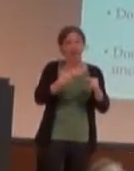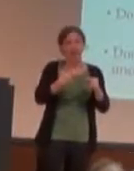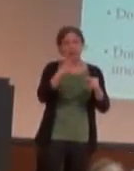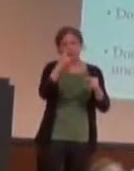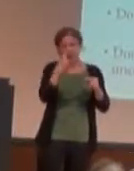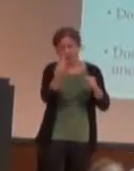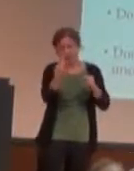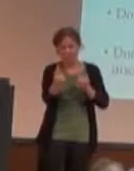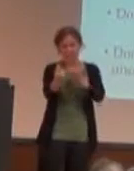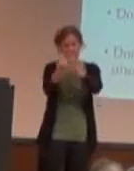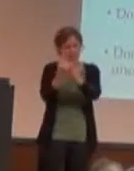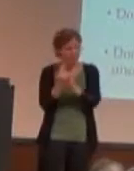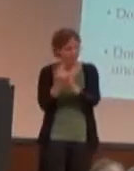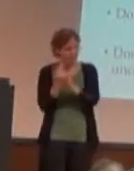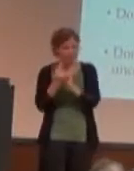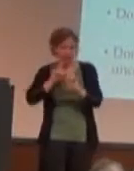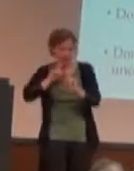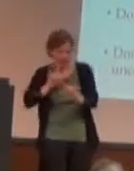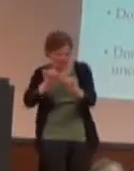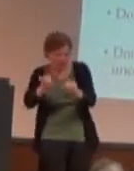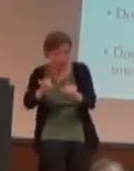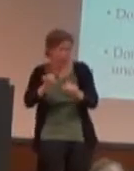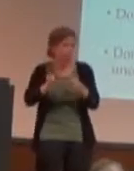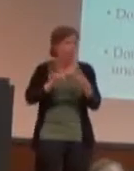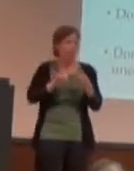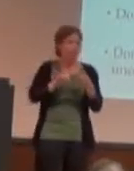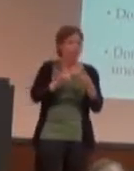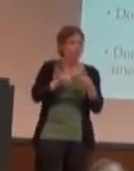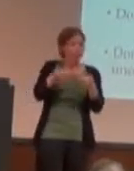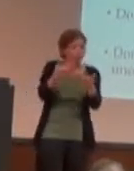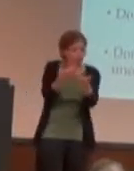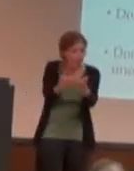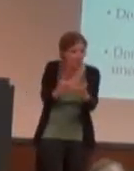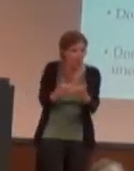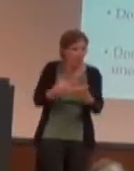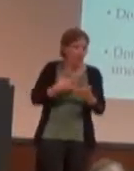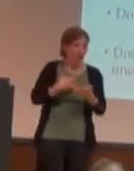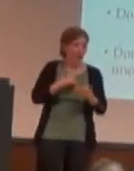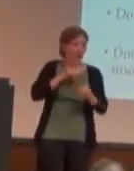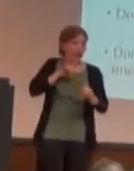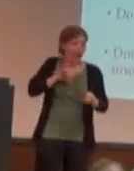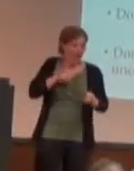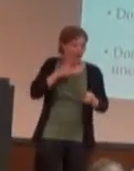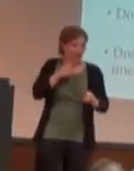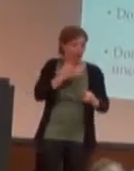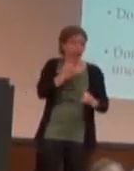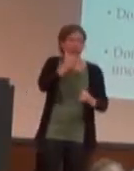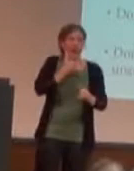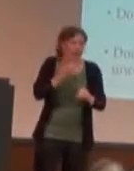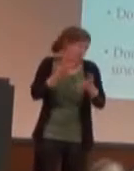questions afterwards more privately or you can give them resources to find those answers up for themselves.